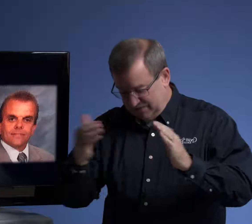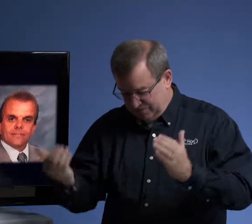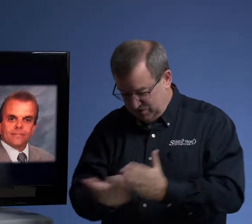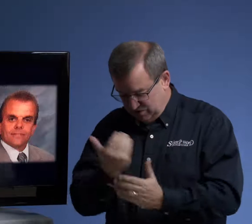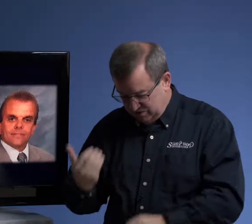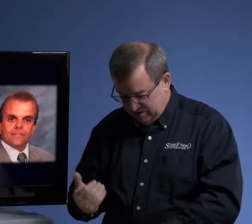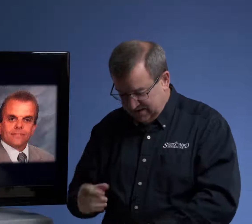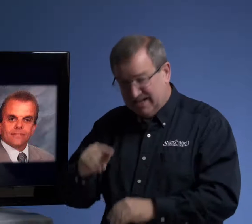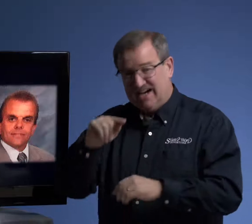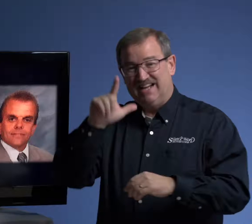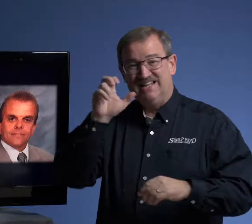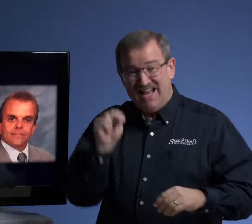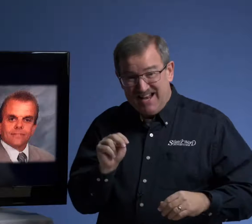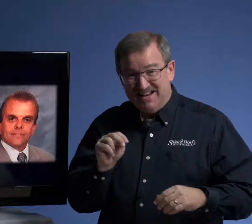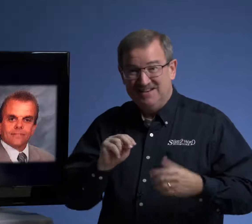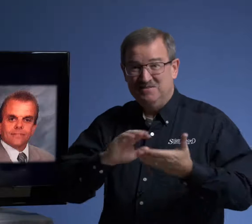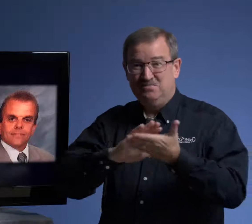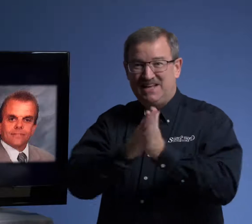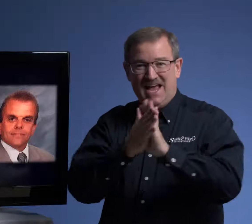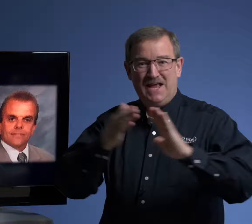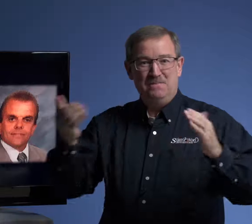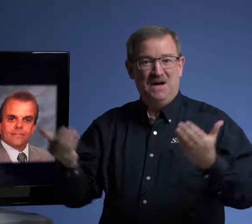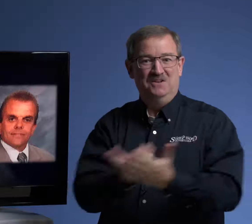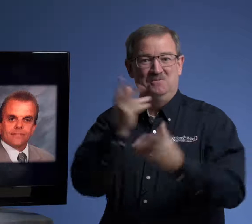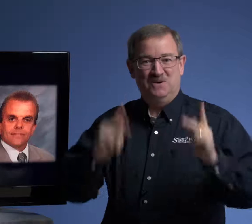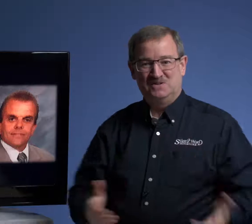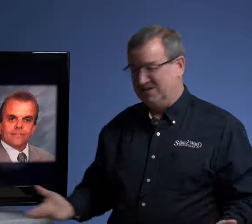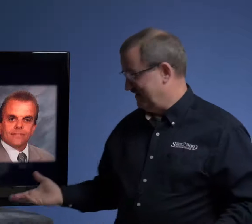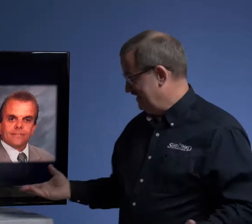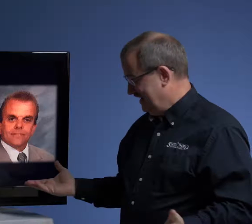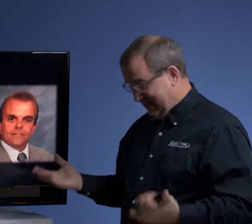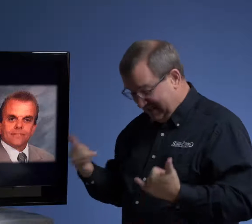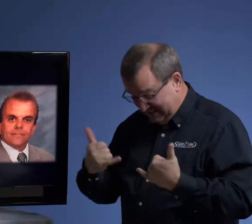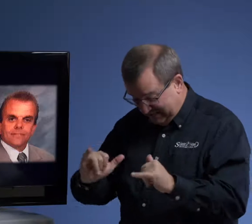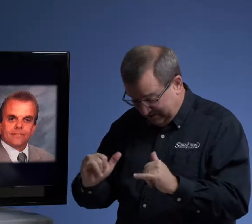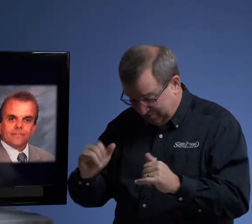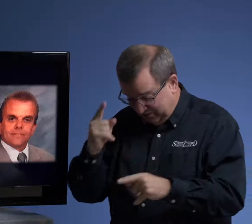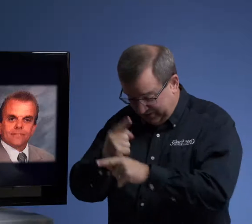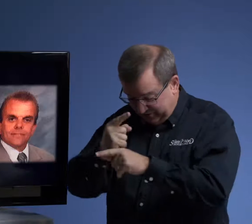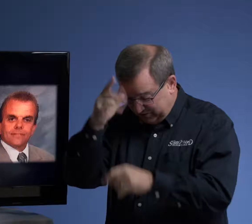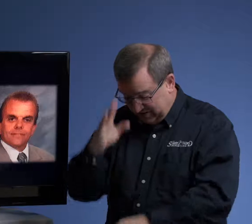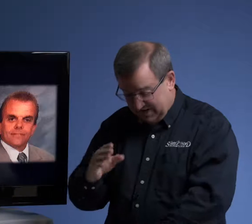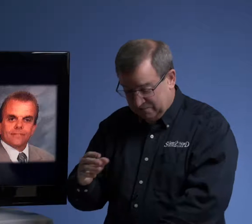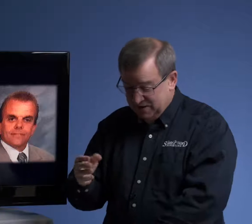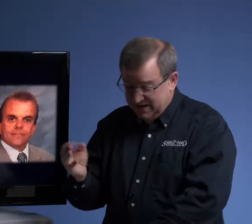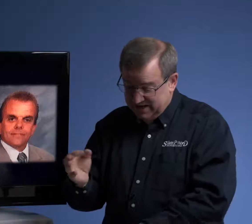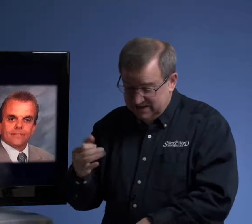new. Glenn became a new person. He's still being faithful to God. He